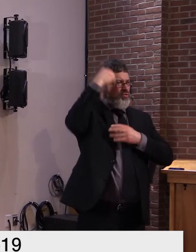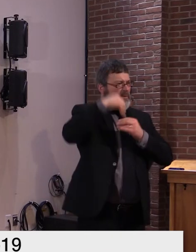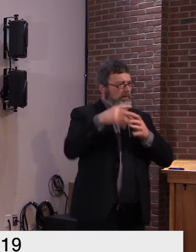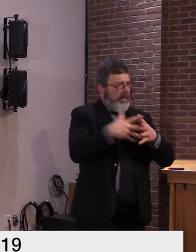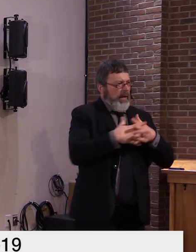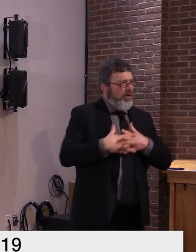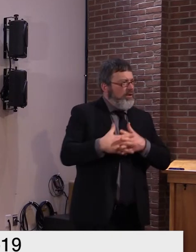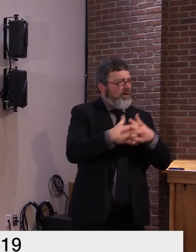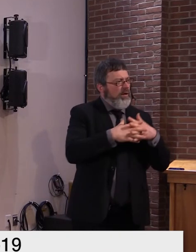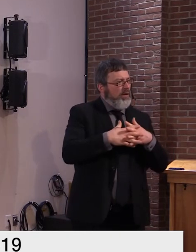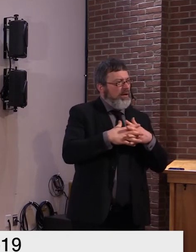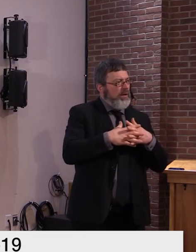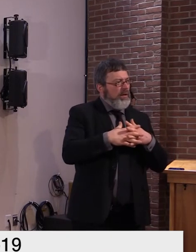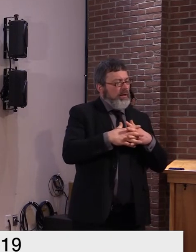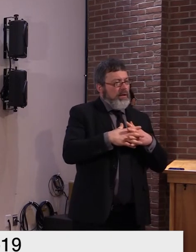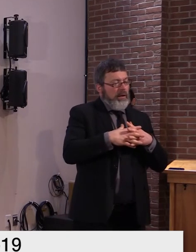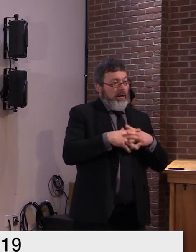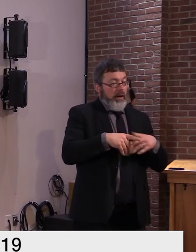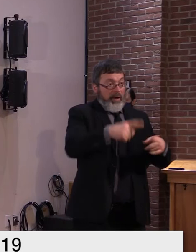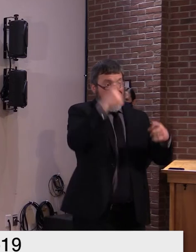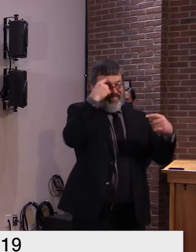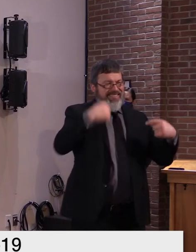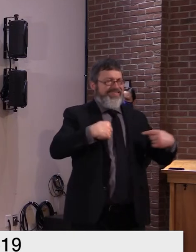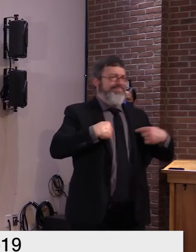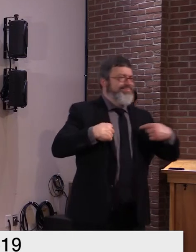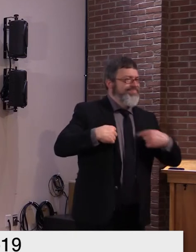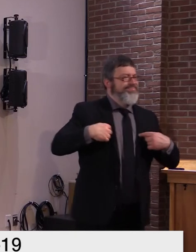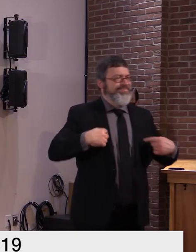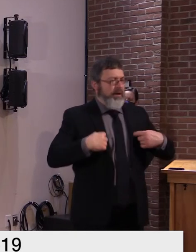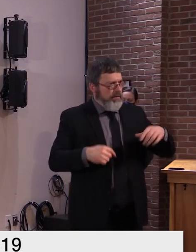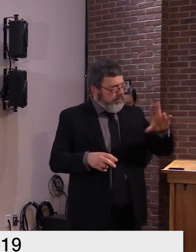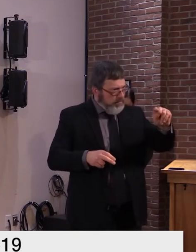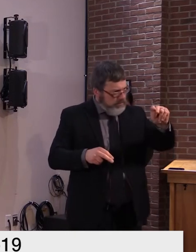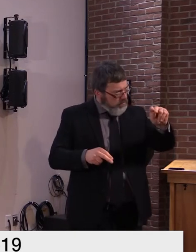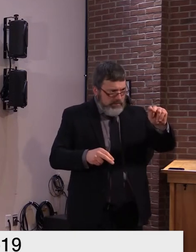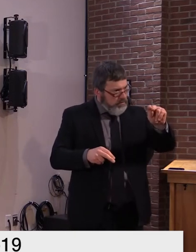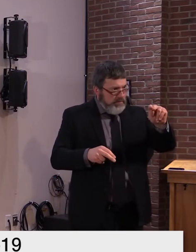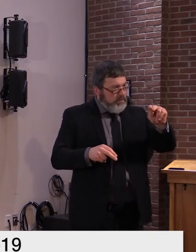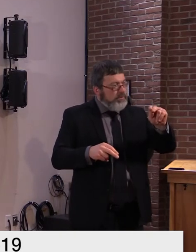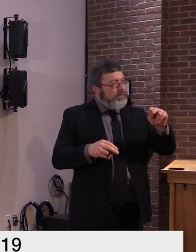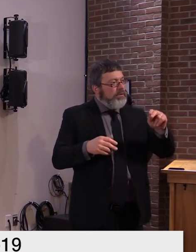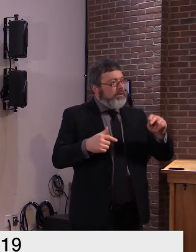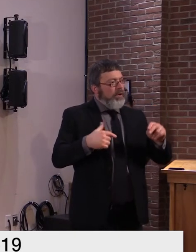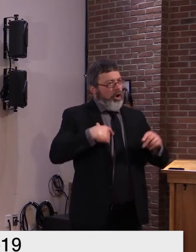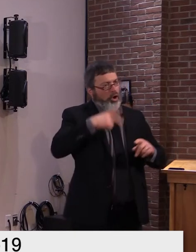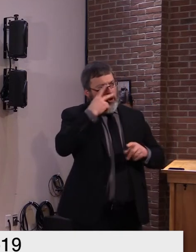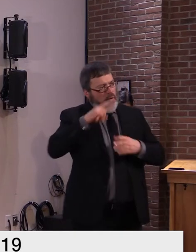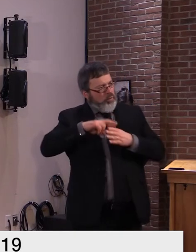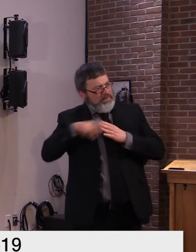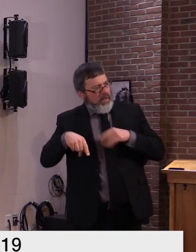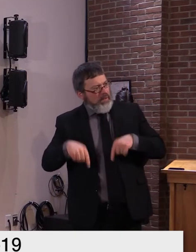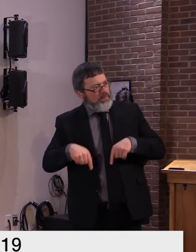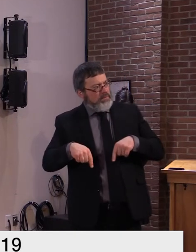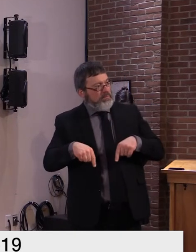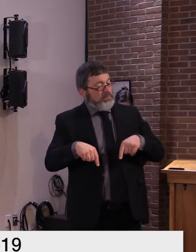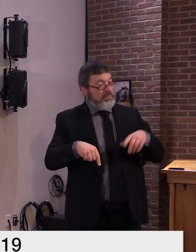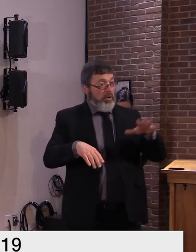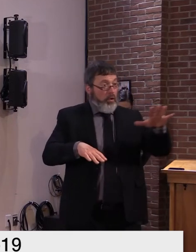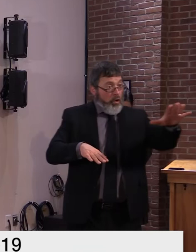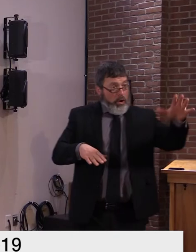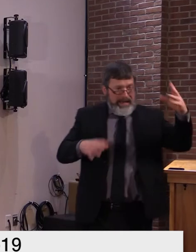because I don't believe it's universally subscribed to, but if it were correct and we were